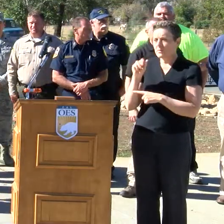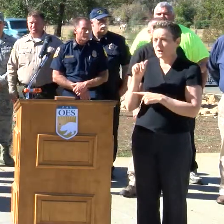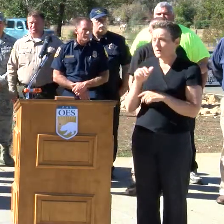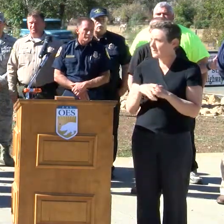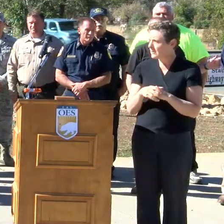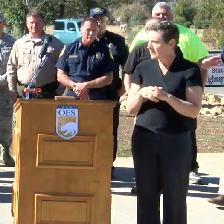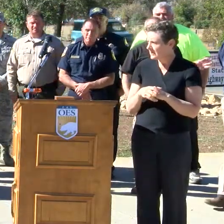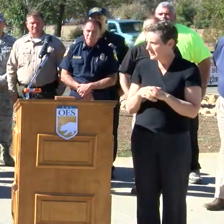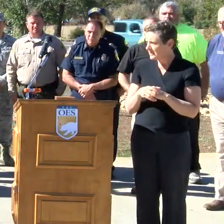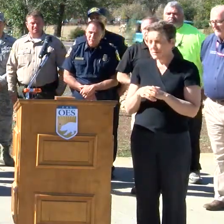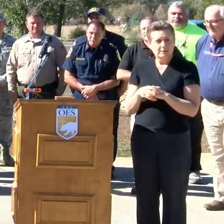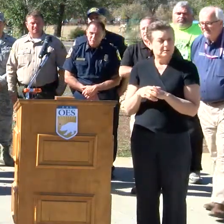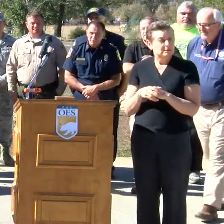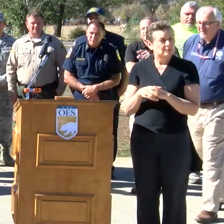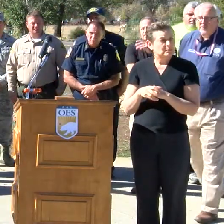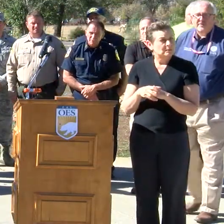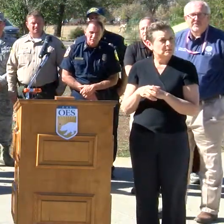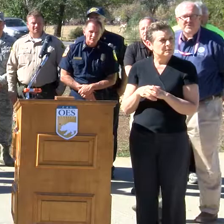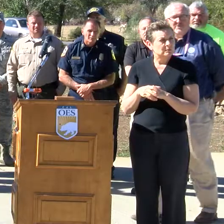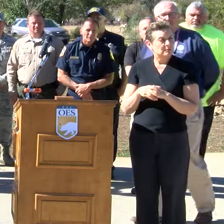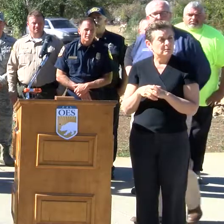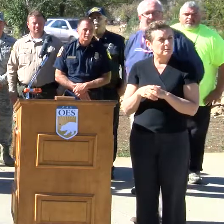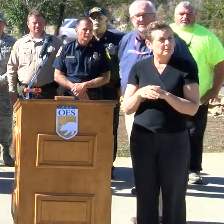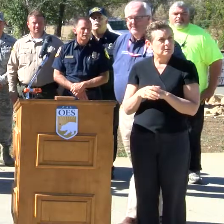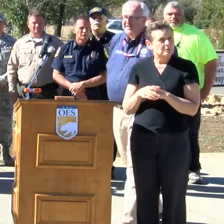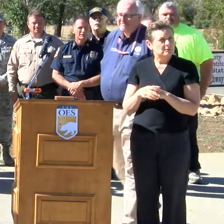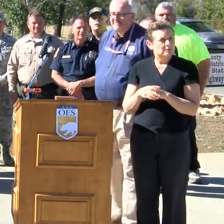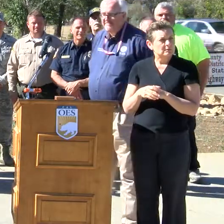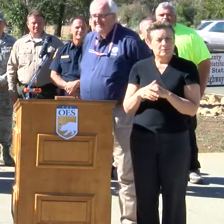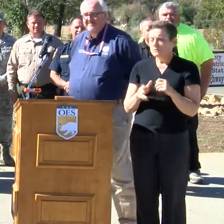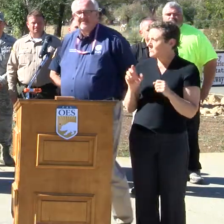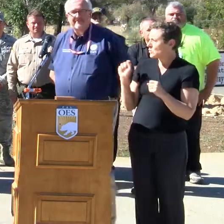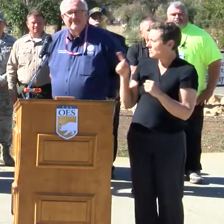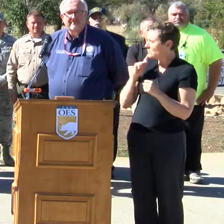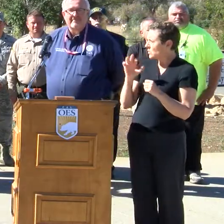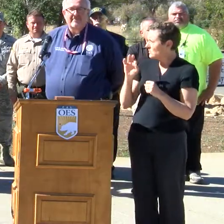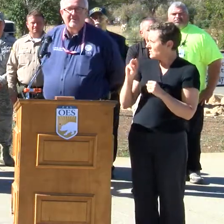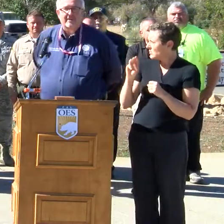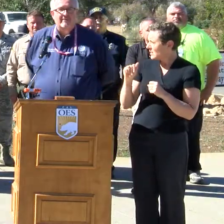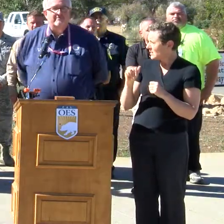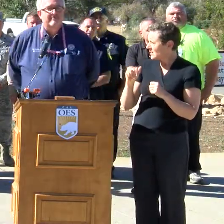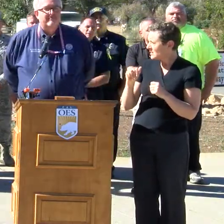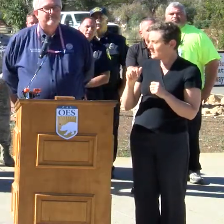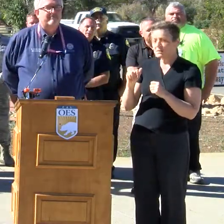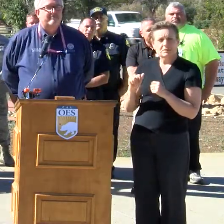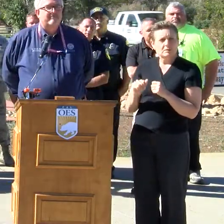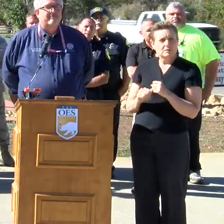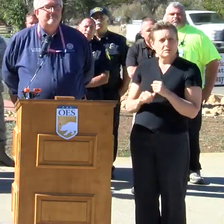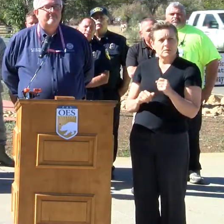Can we ask you to speak up a little bit more? waiting for the truck to pass by. Right here. Right here. Okay.